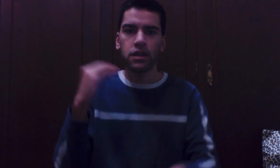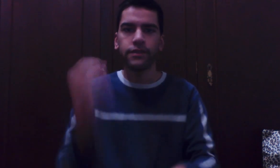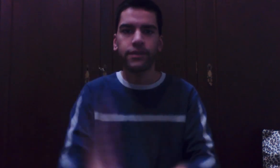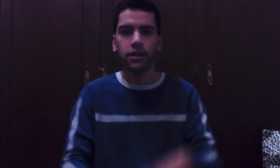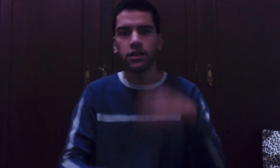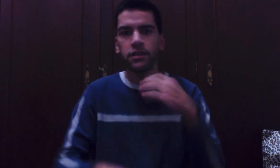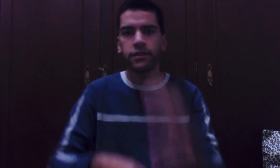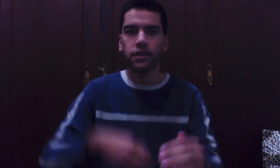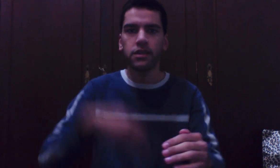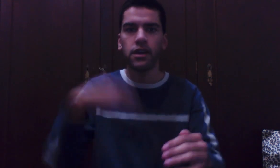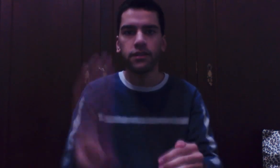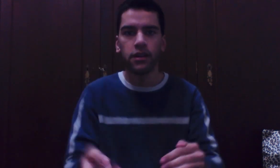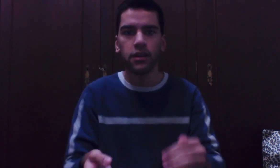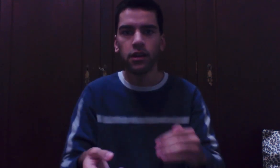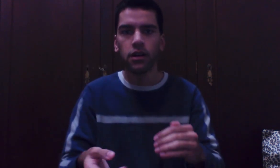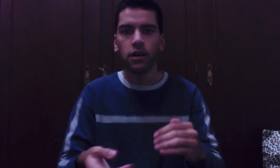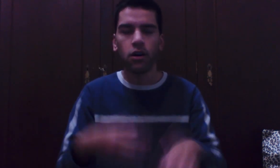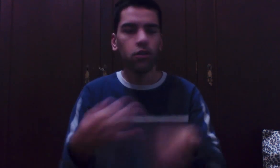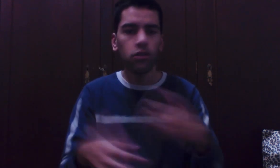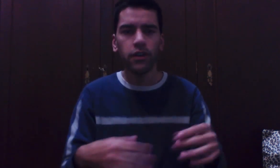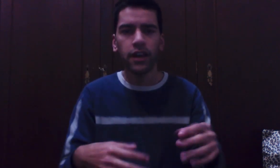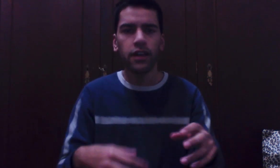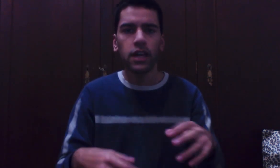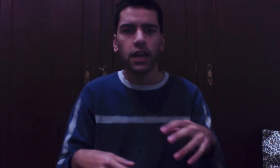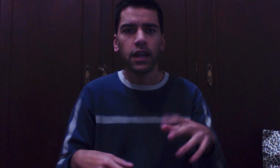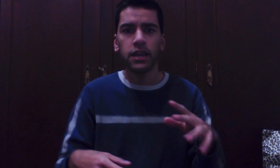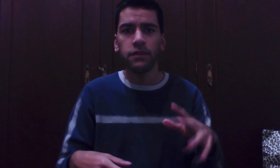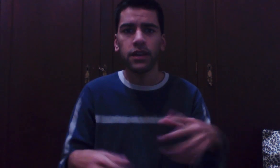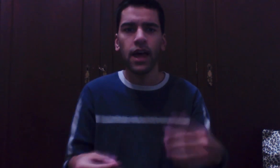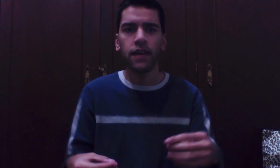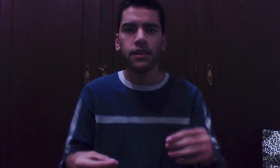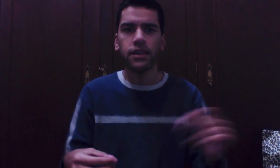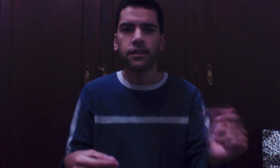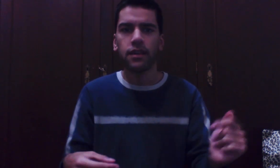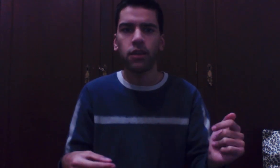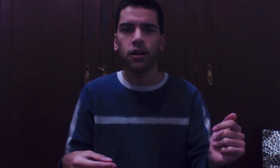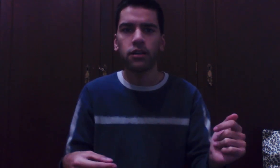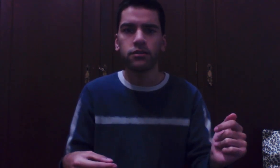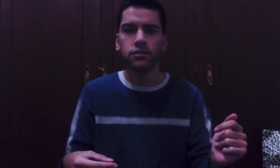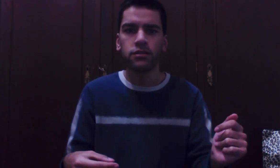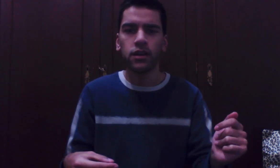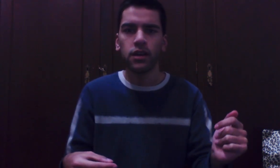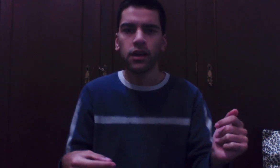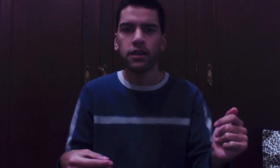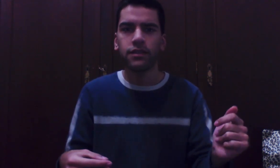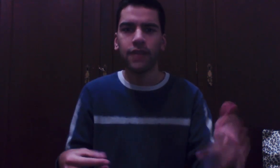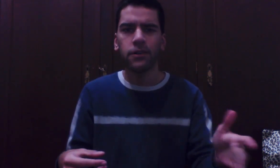and study and study and study all over again and I even had an exam on a Saturday